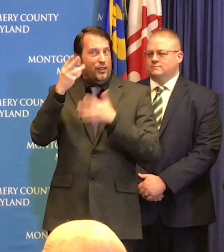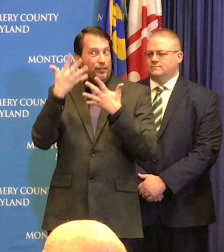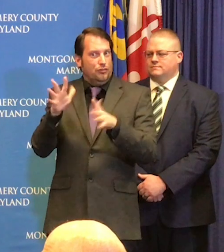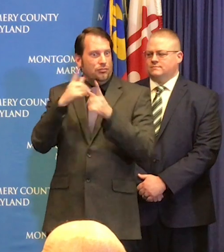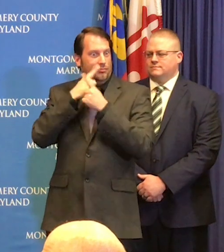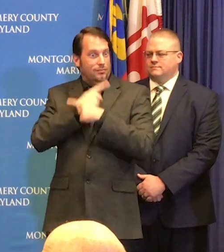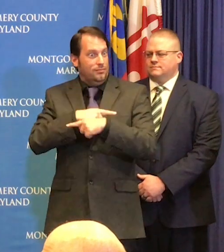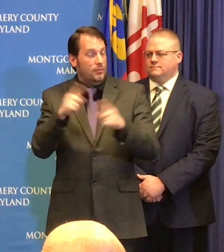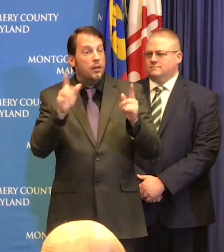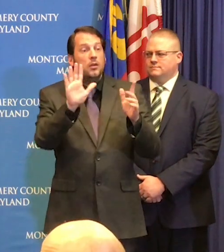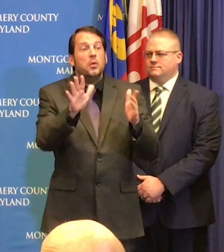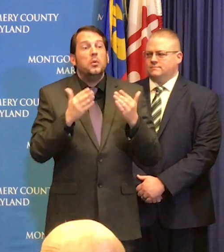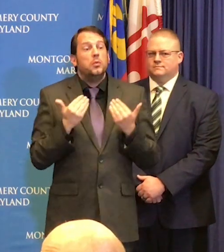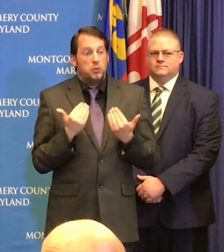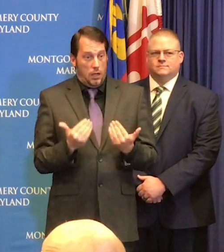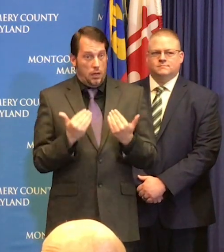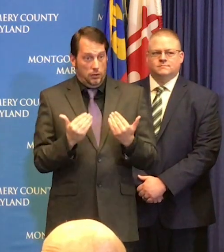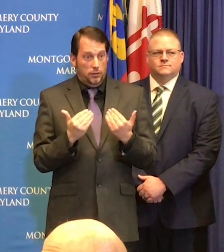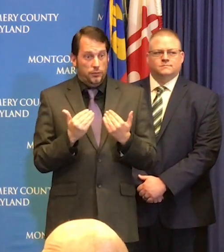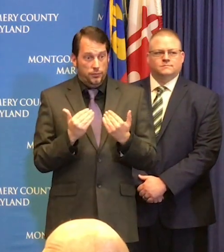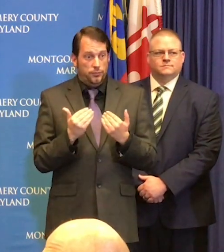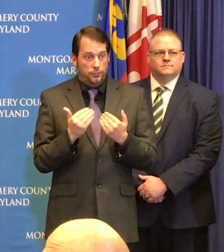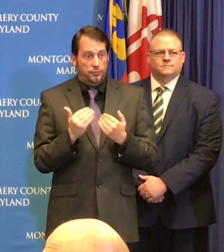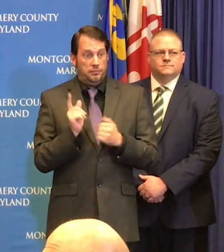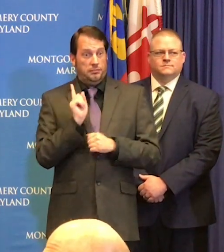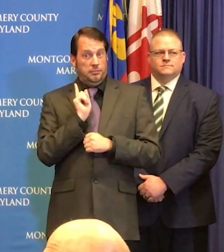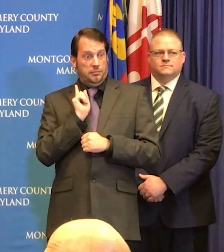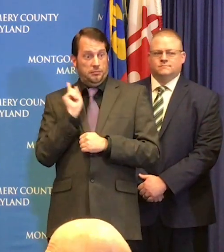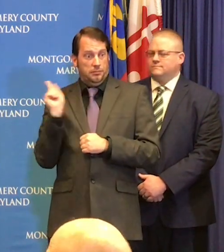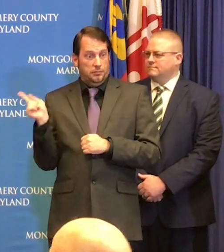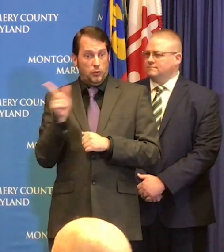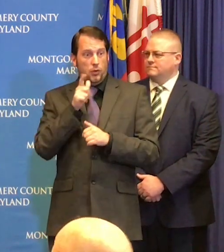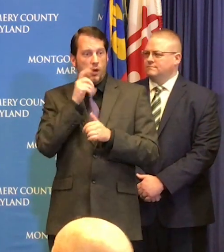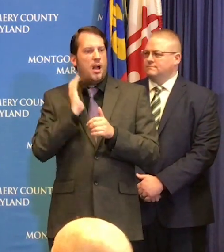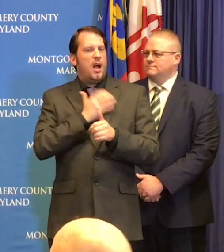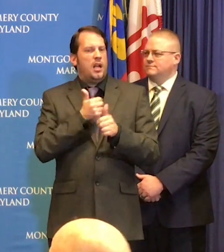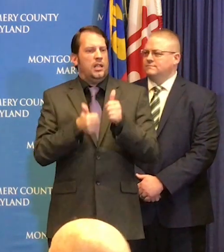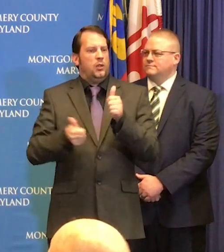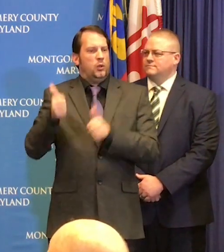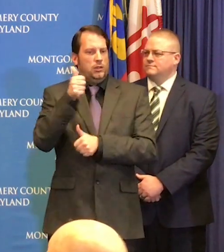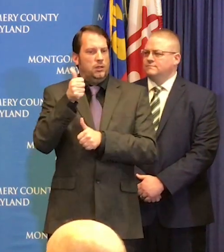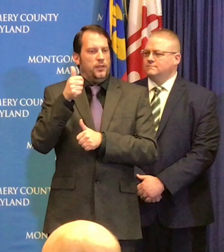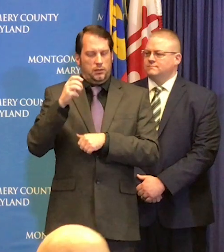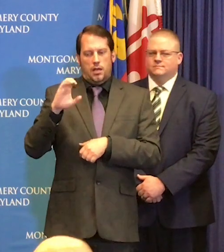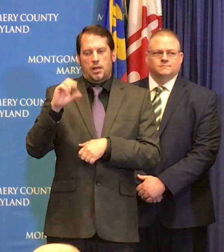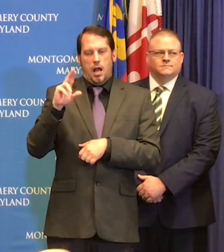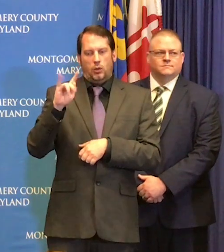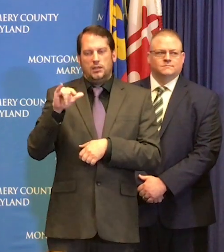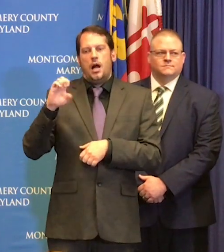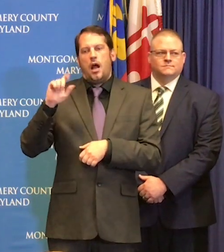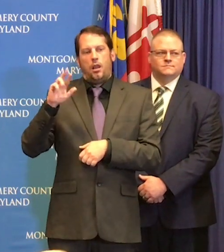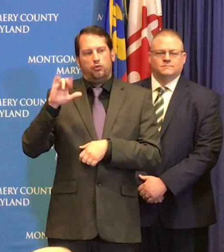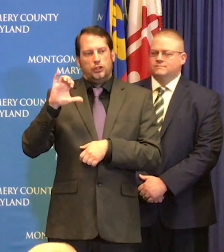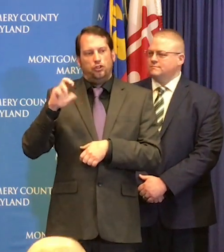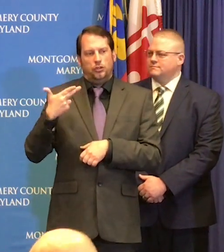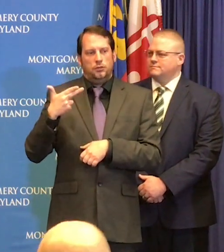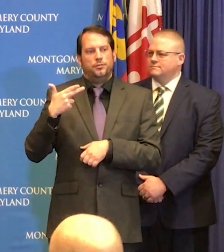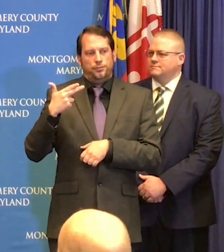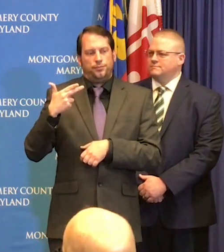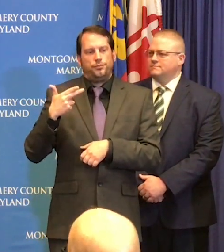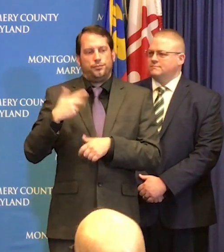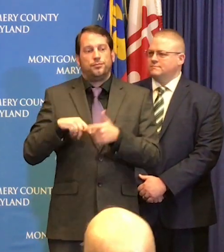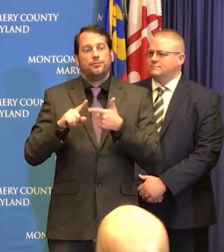from County Executive Elrich. You will also hear from the Montgomery County